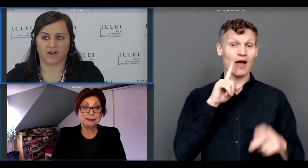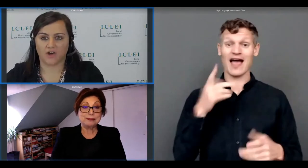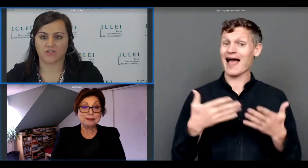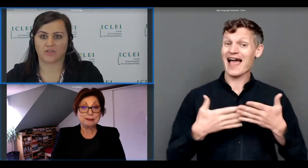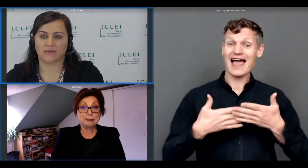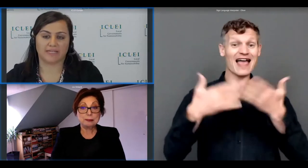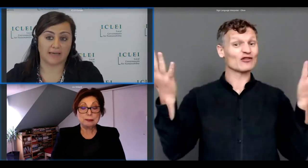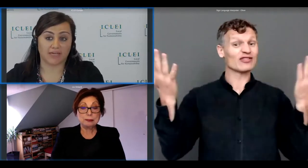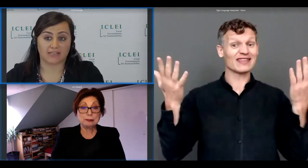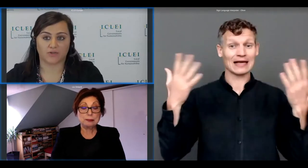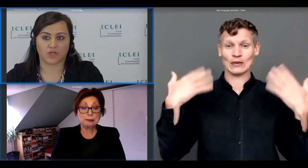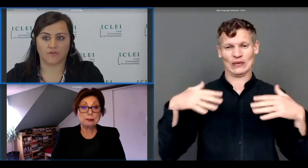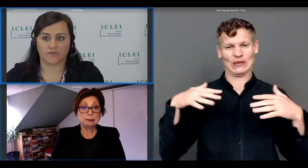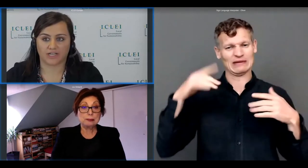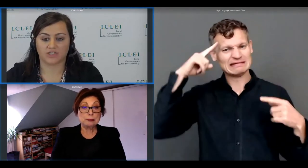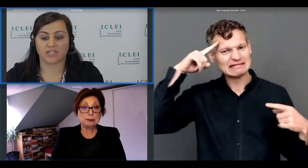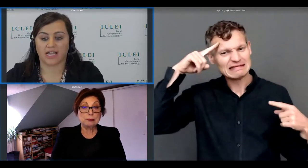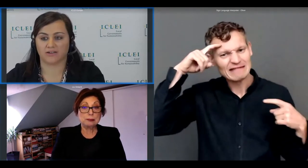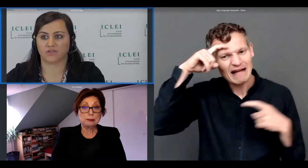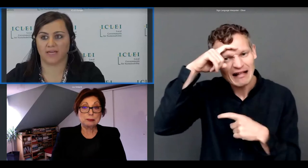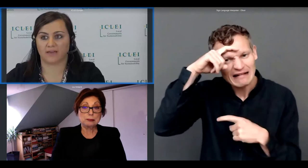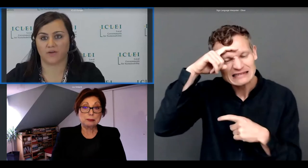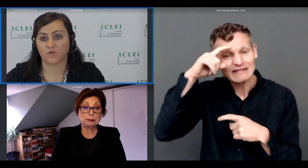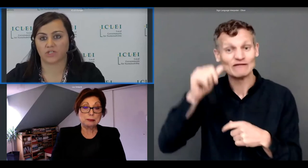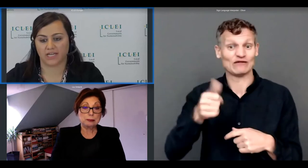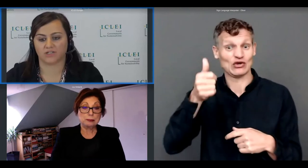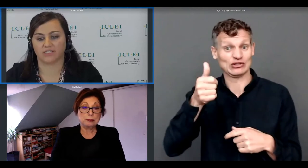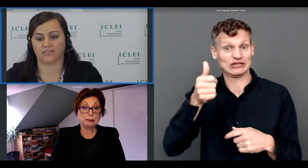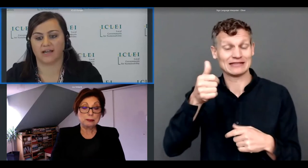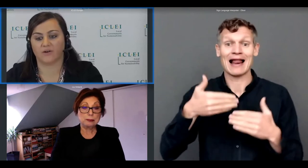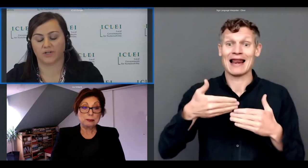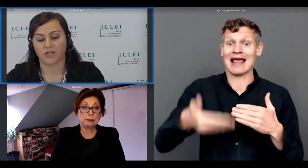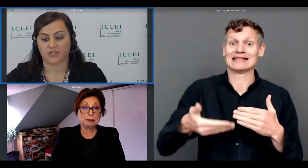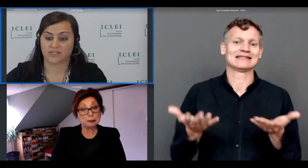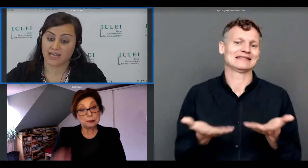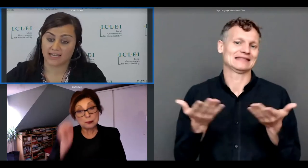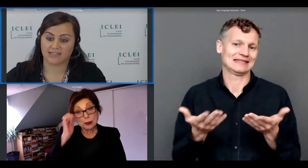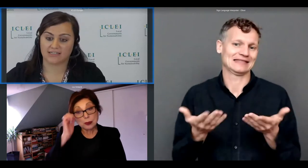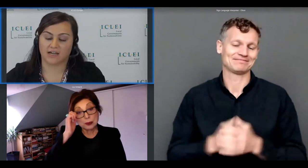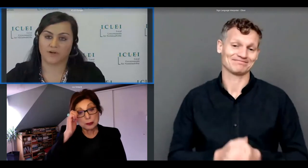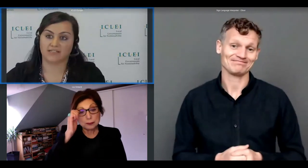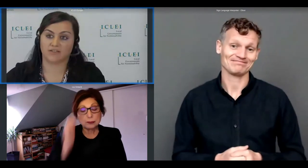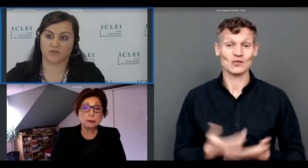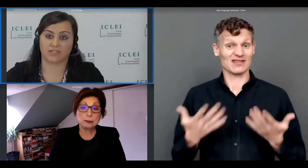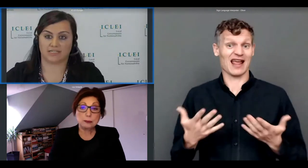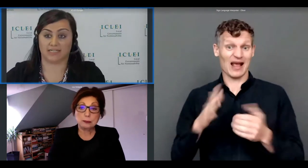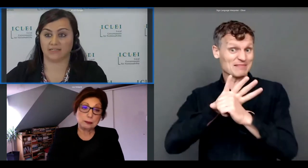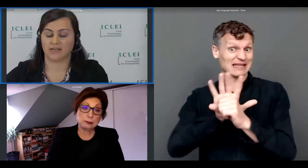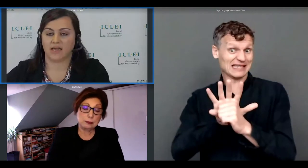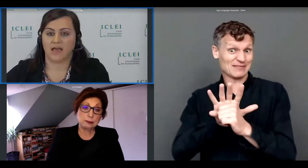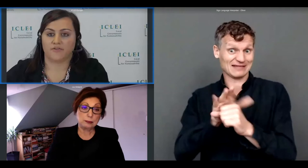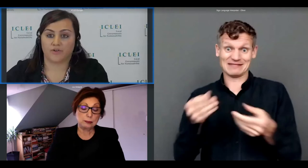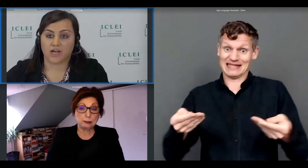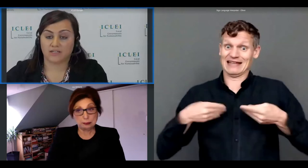and loss the pandemic is also offering us a chance to make those changes that our societies and our institutions need